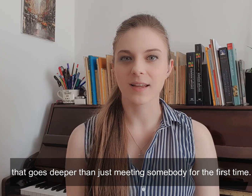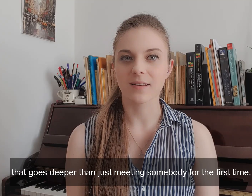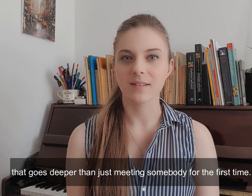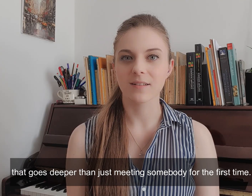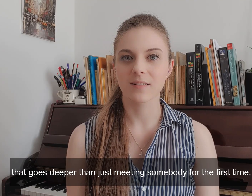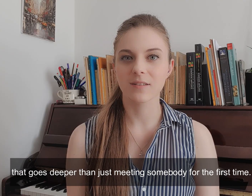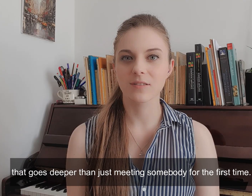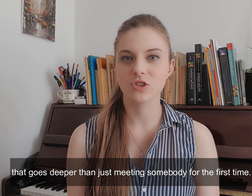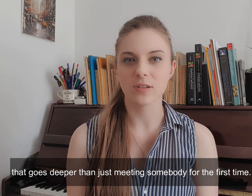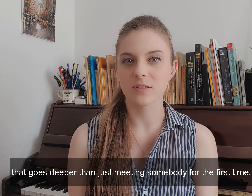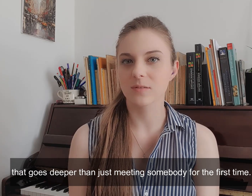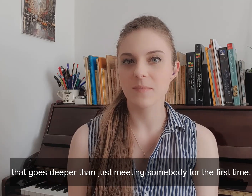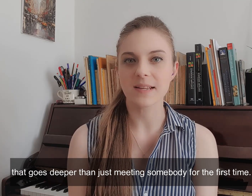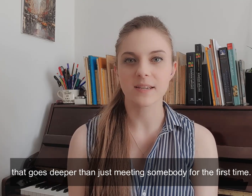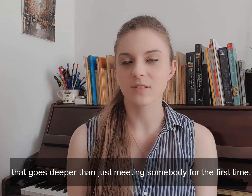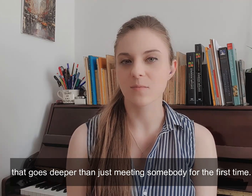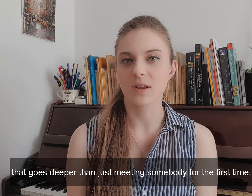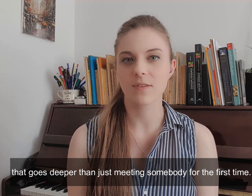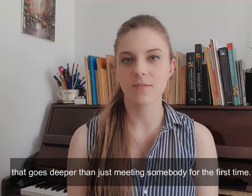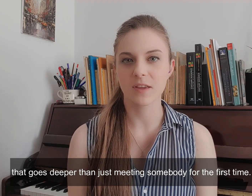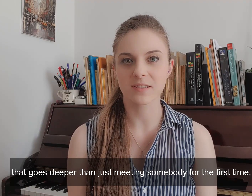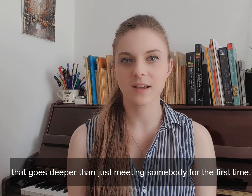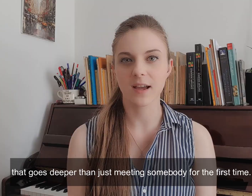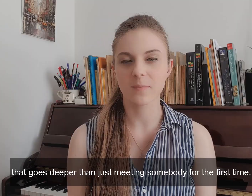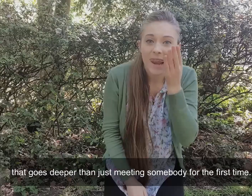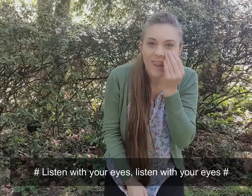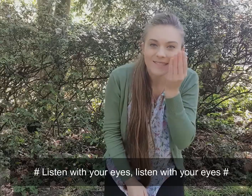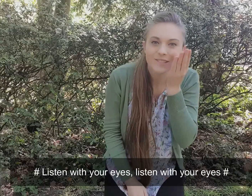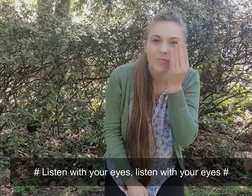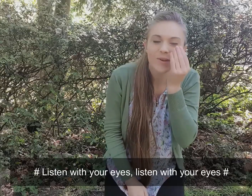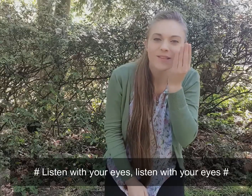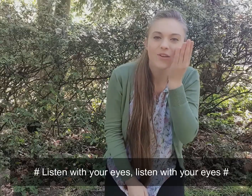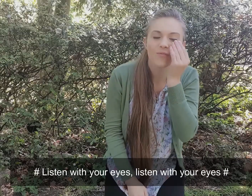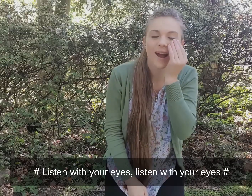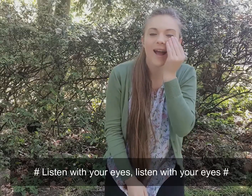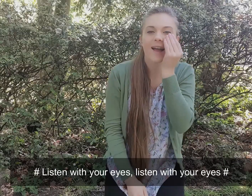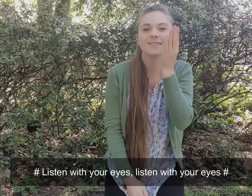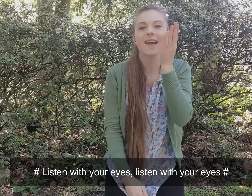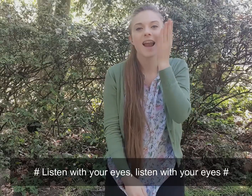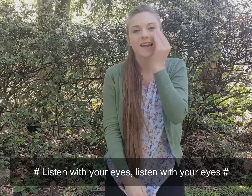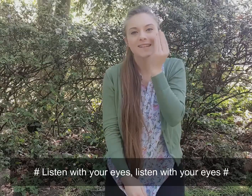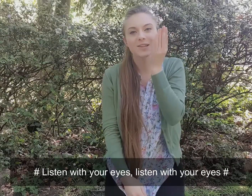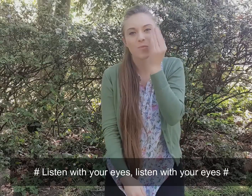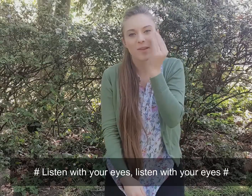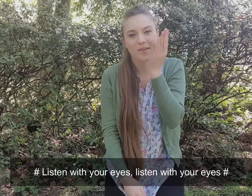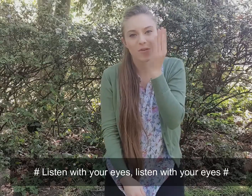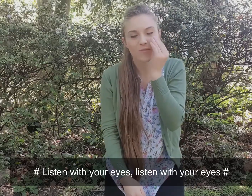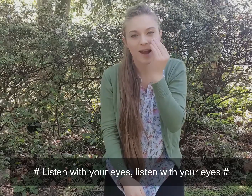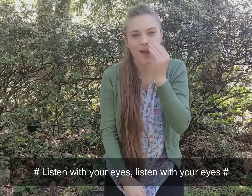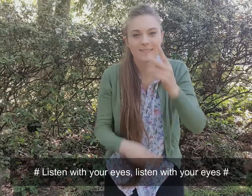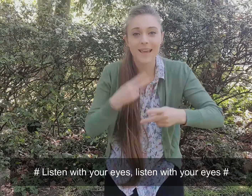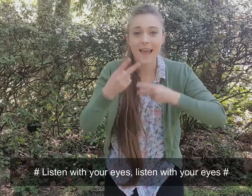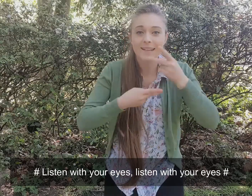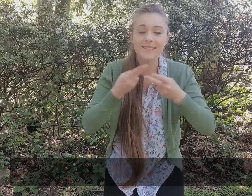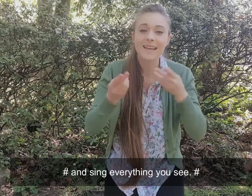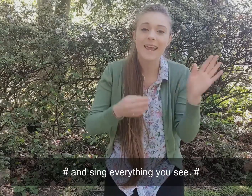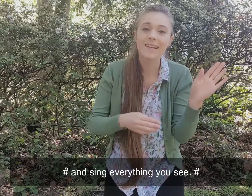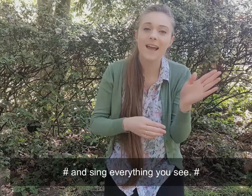just meeting somebody for the first time. Listen with your eyes, listen with your eyes, and sing